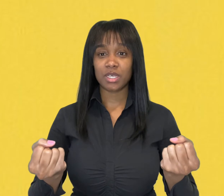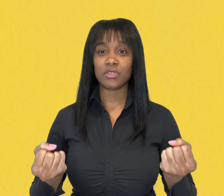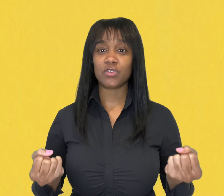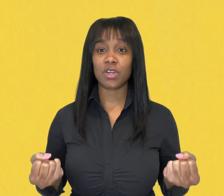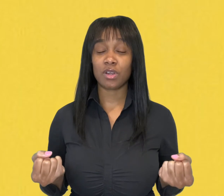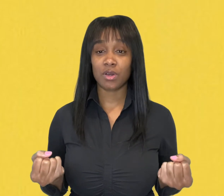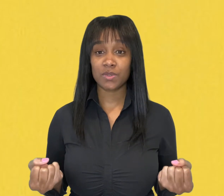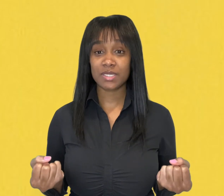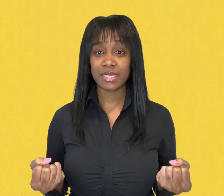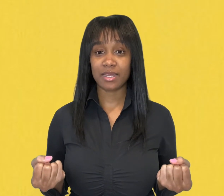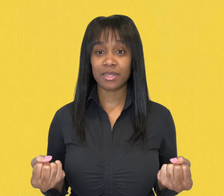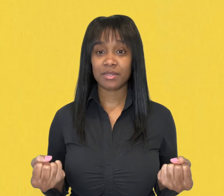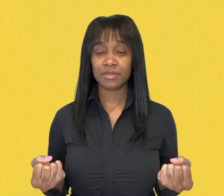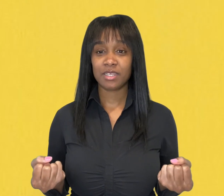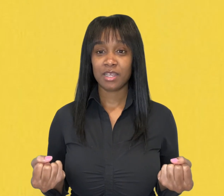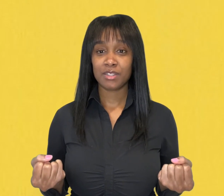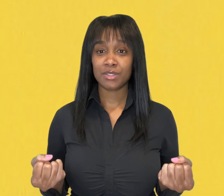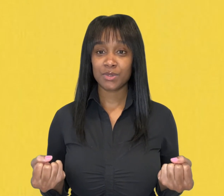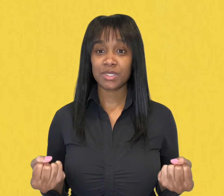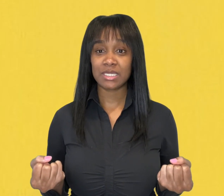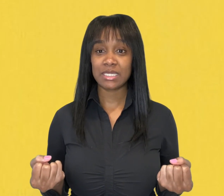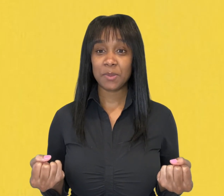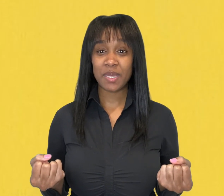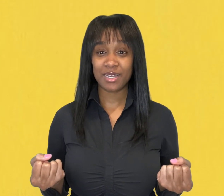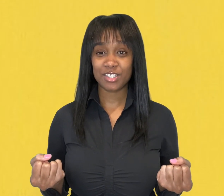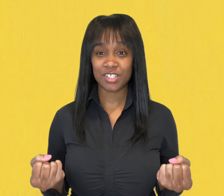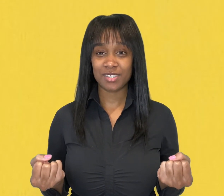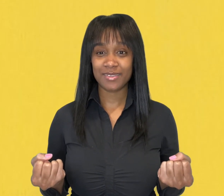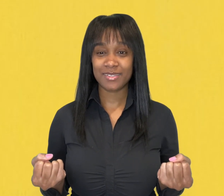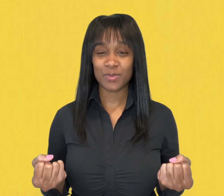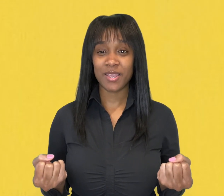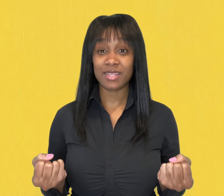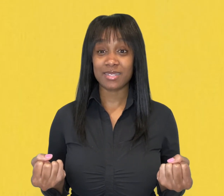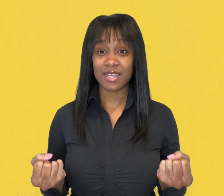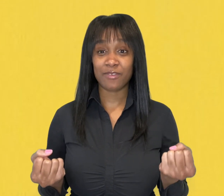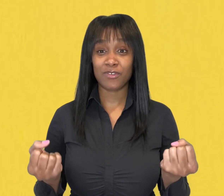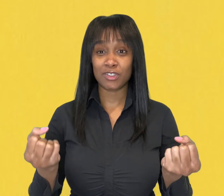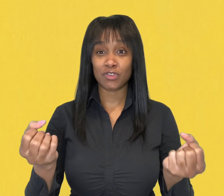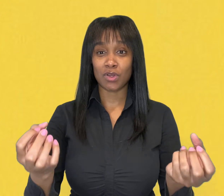drawer outside, do the same action to make the sign for drawers.